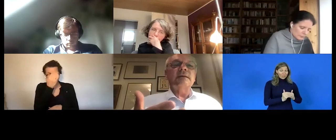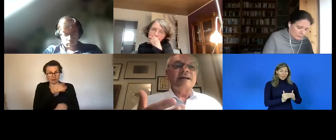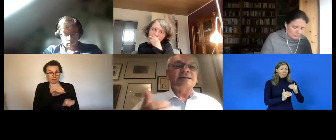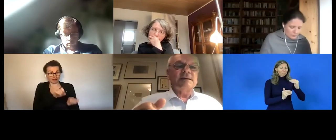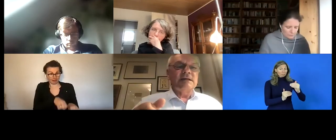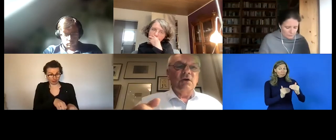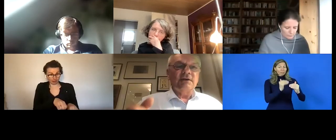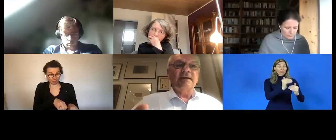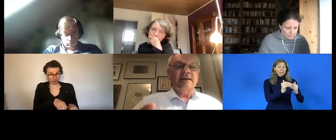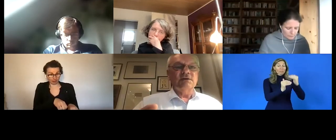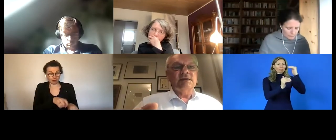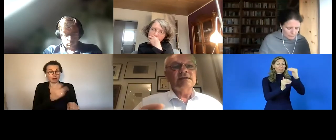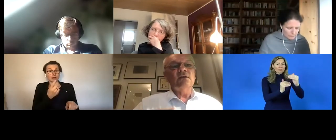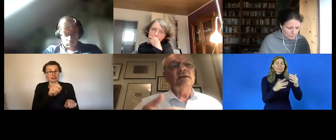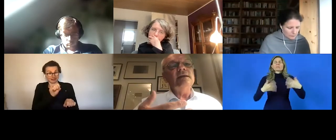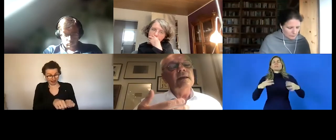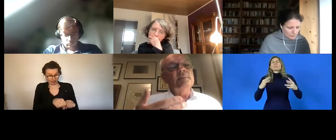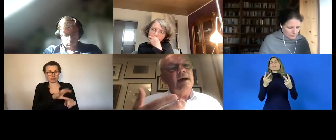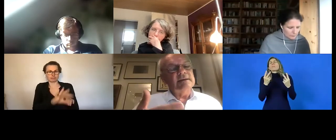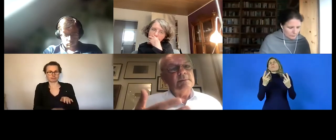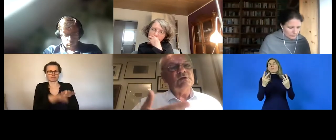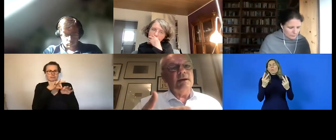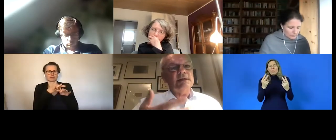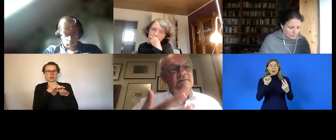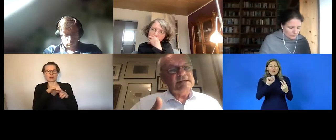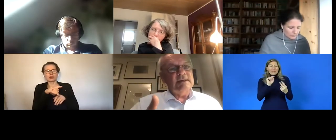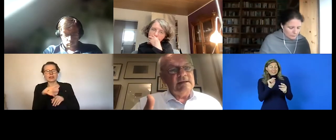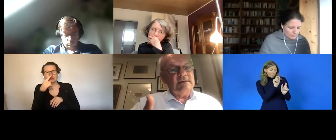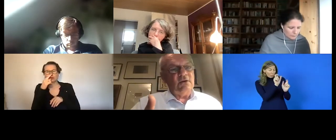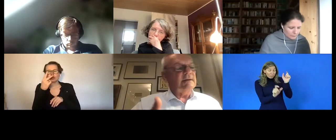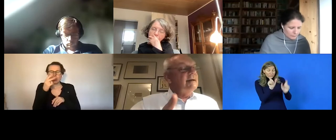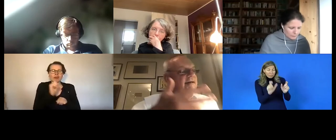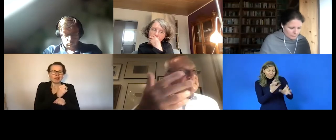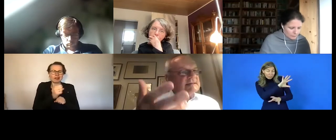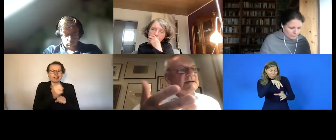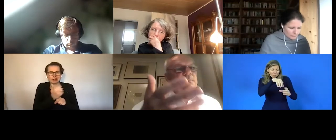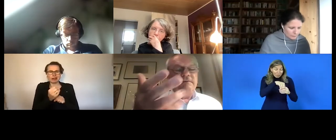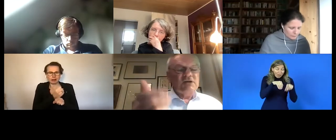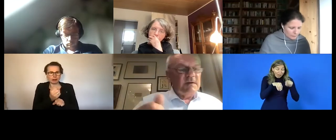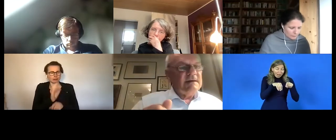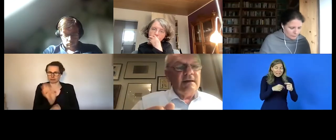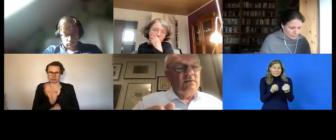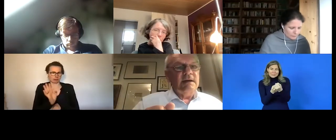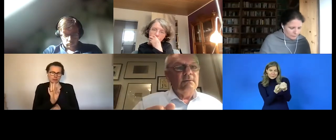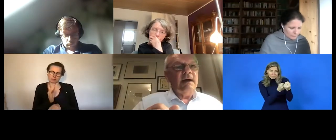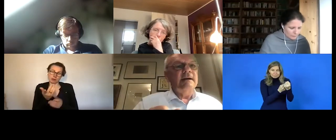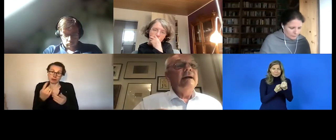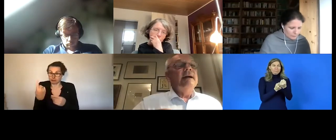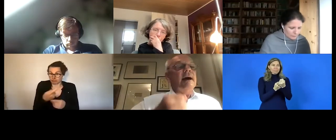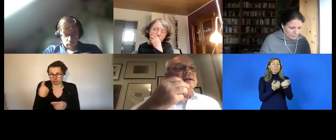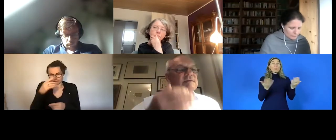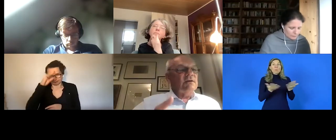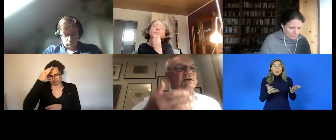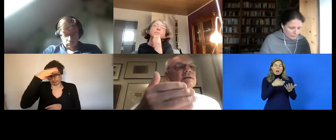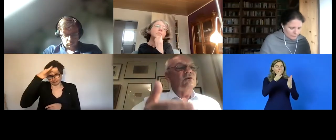closely with the persons concerned and to always use what these people can do